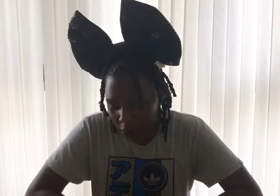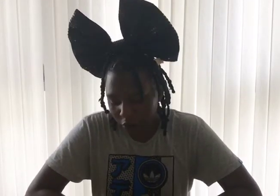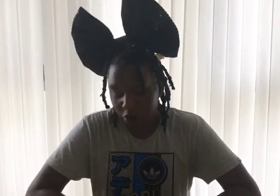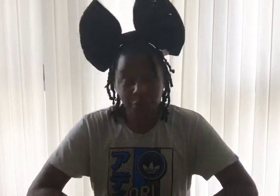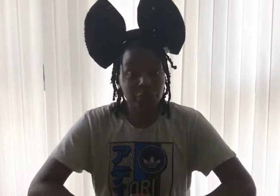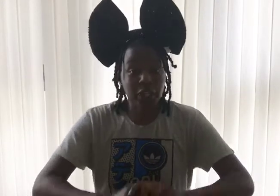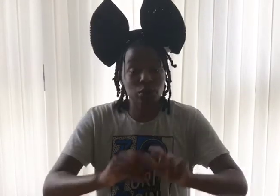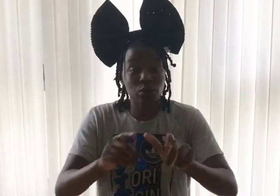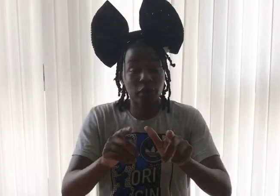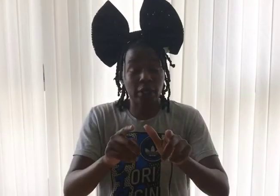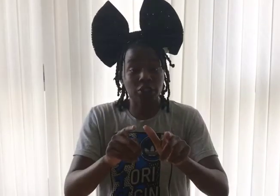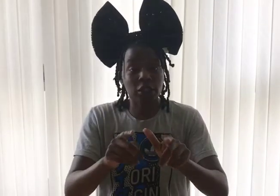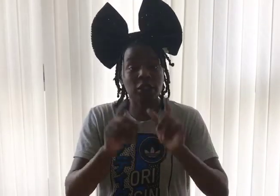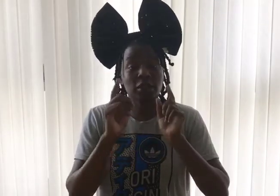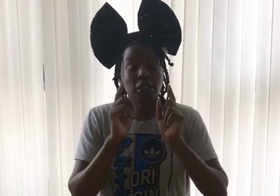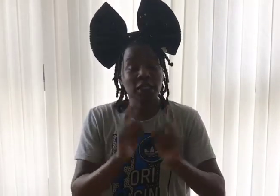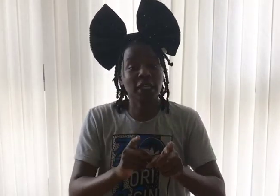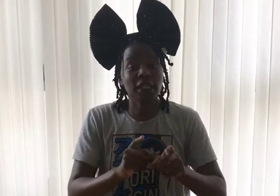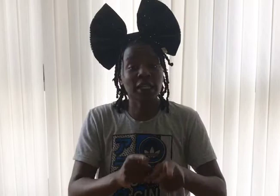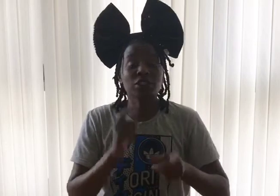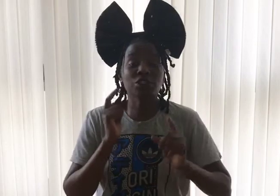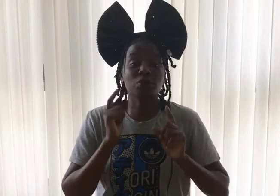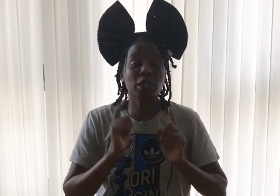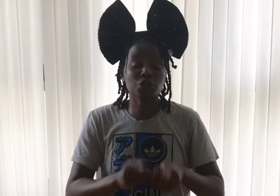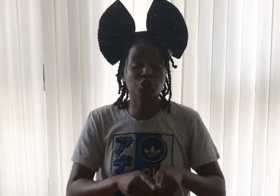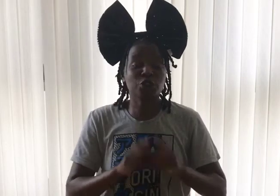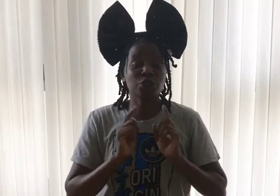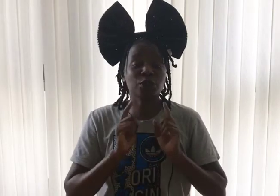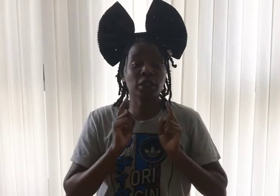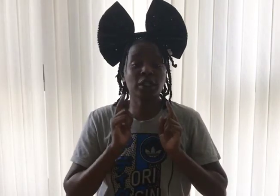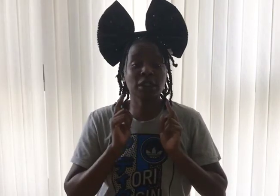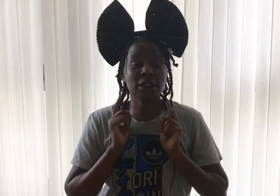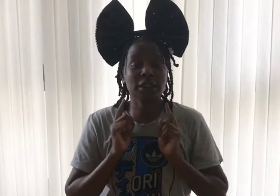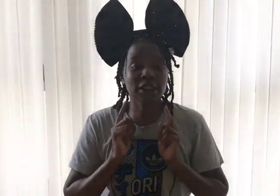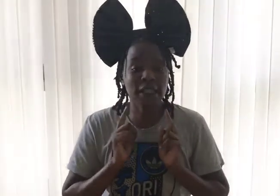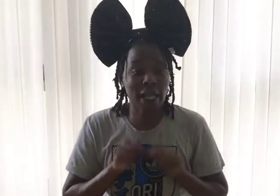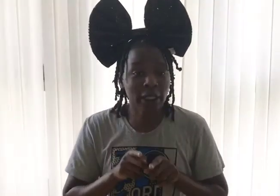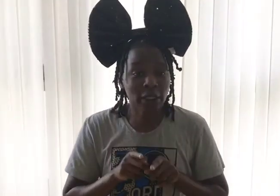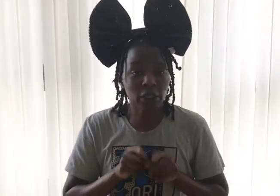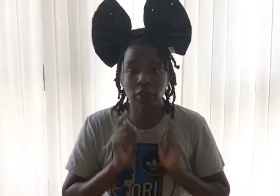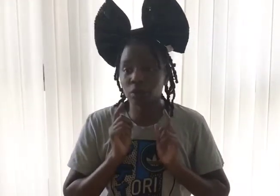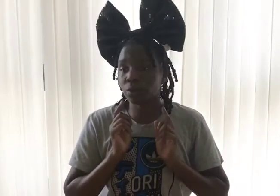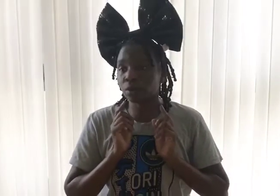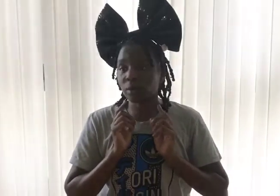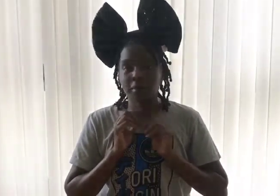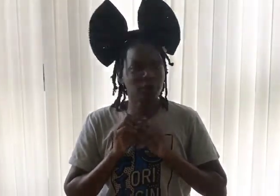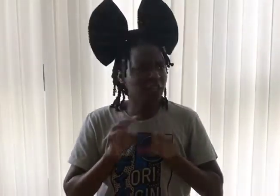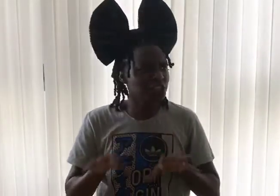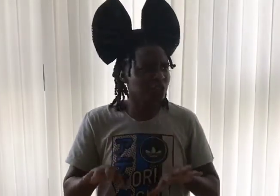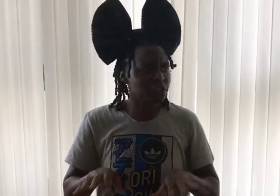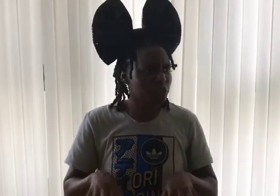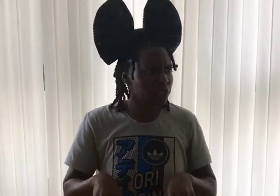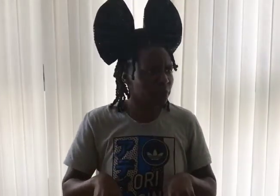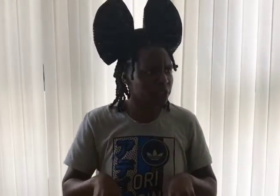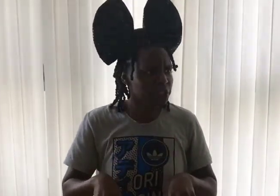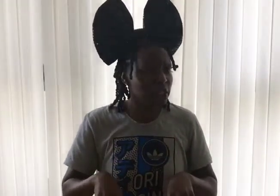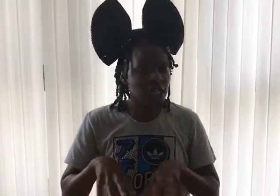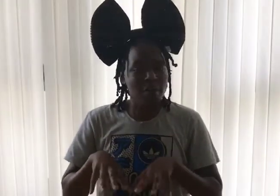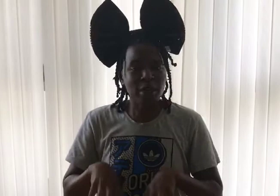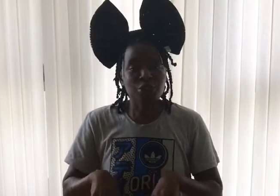Don't forget also actually in saying that to make sure you tag or I don't actually know it doesn't work that way, does it? Make sure